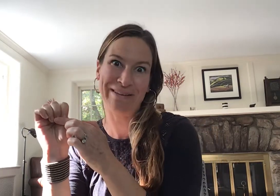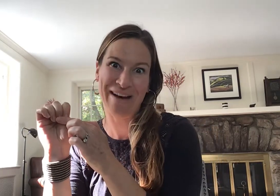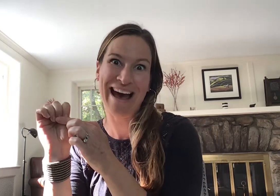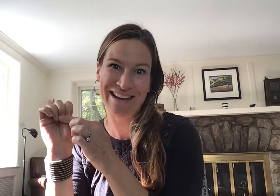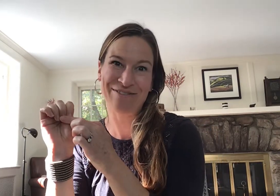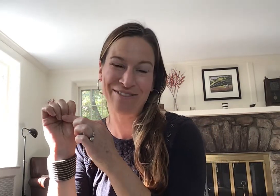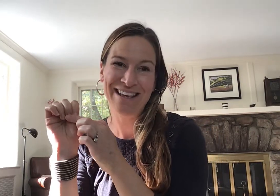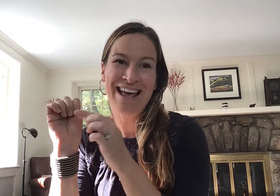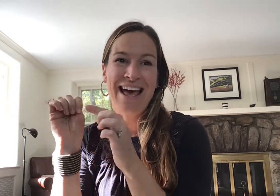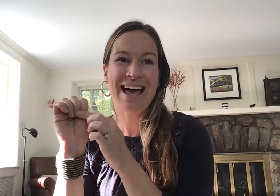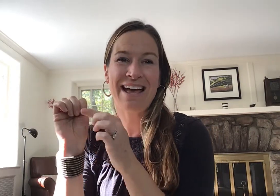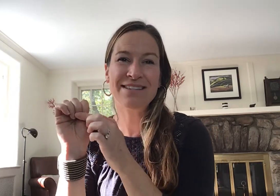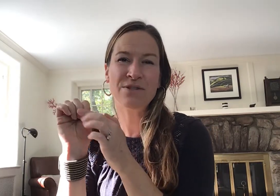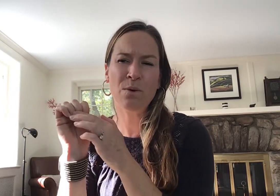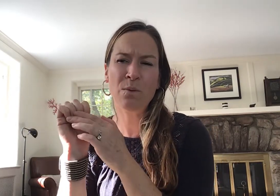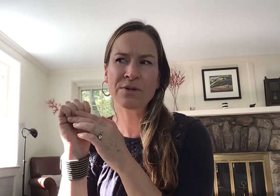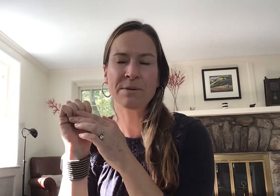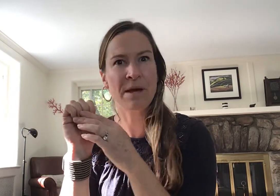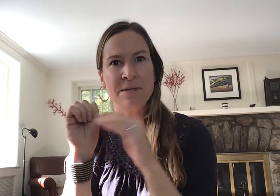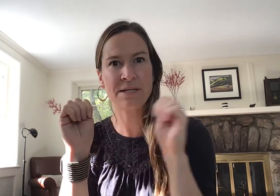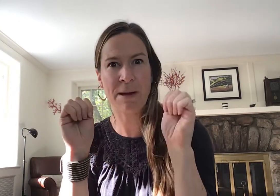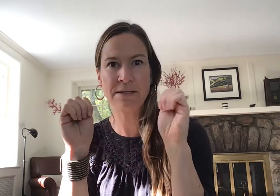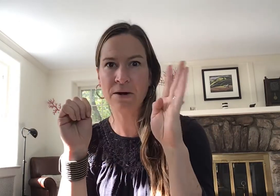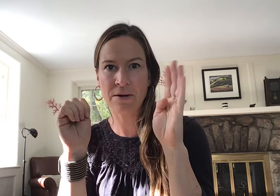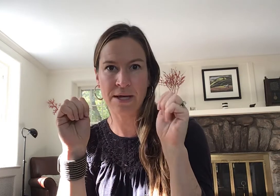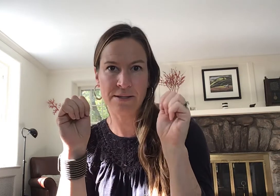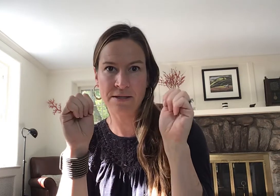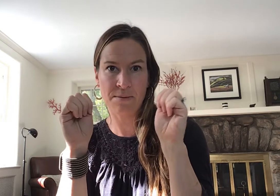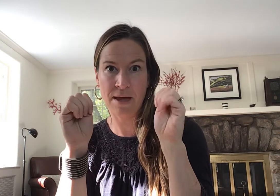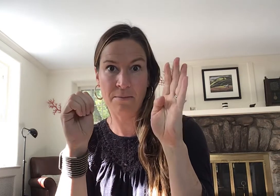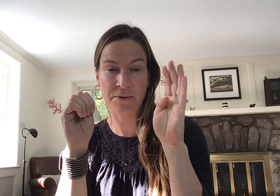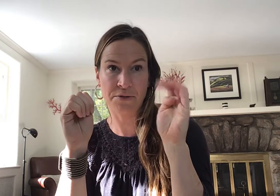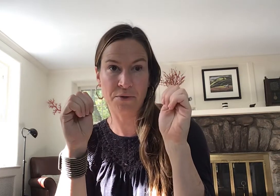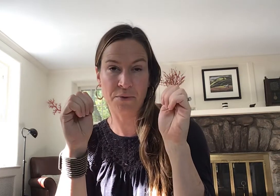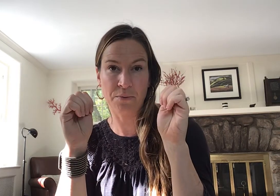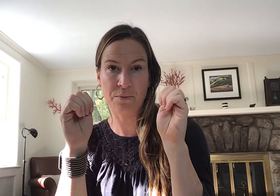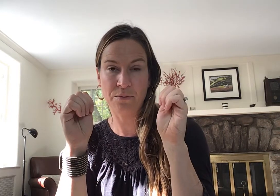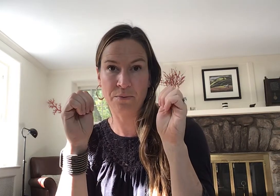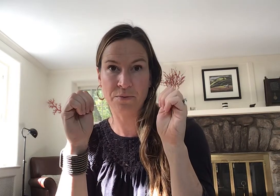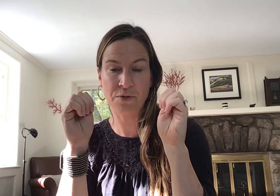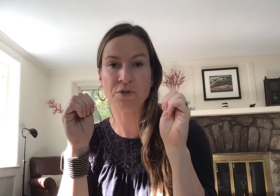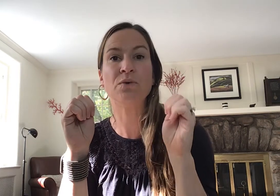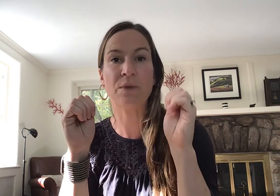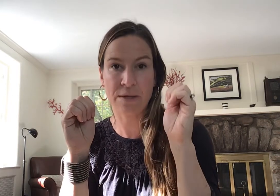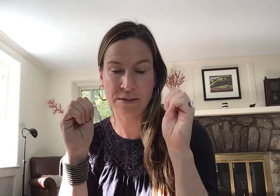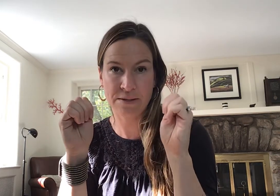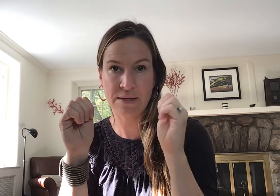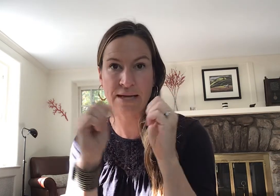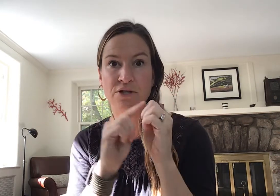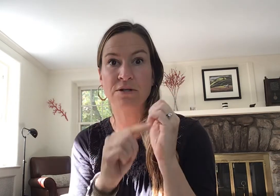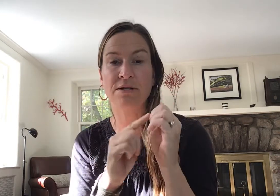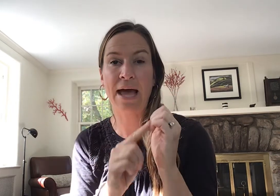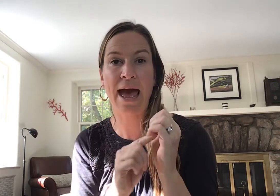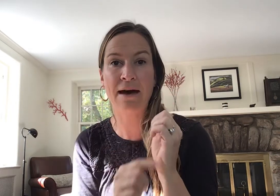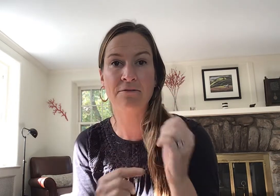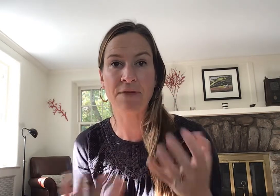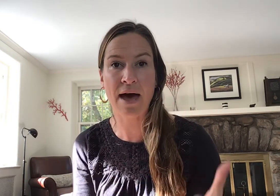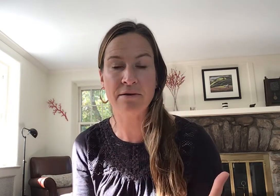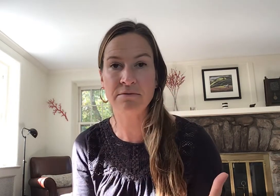25 and so we're sometimes expecting our kids to be able to to do this and to have that